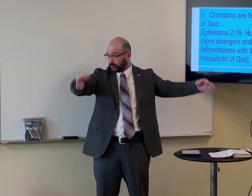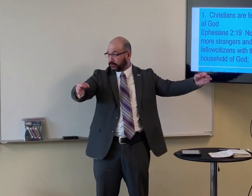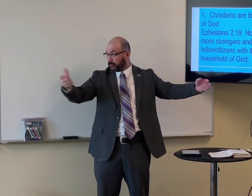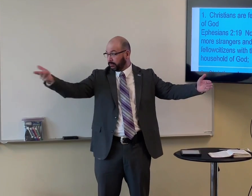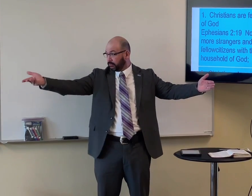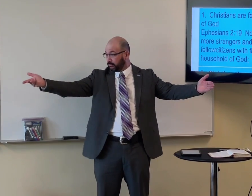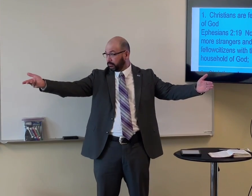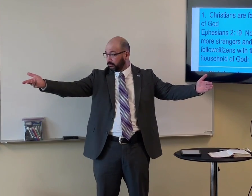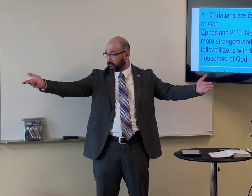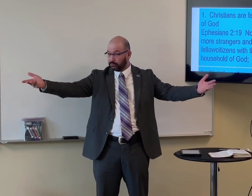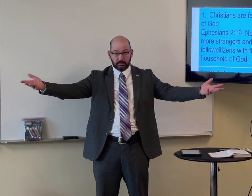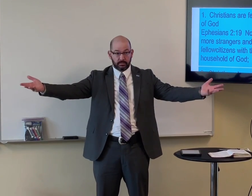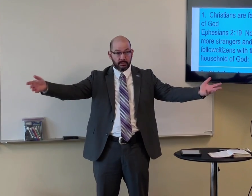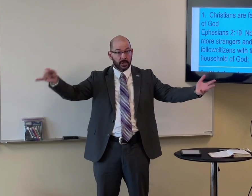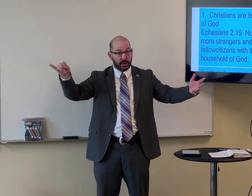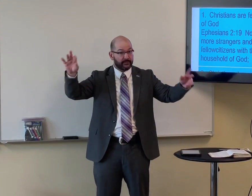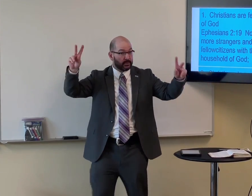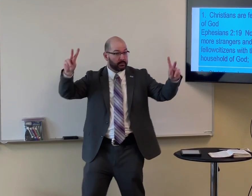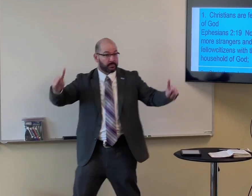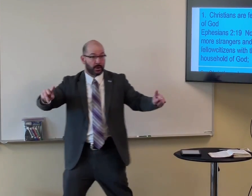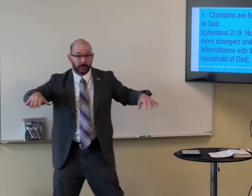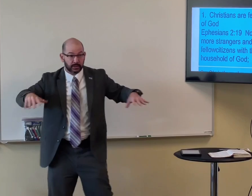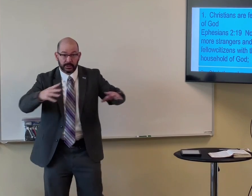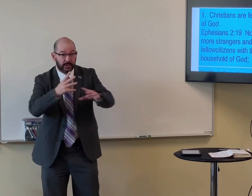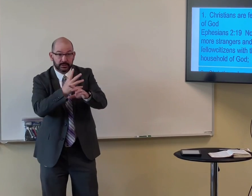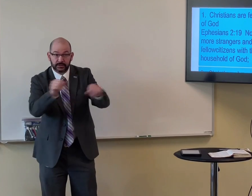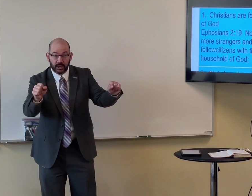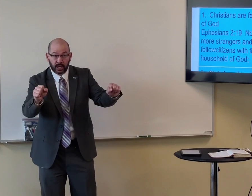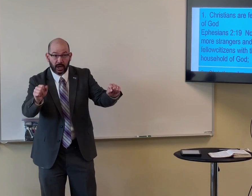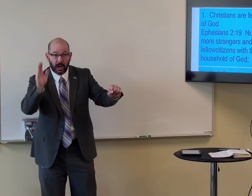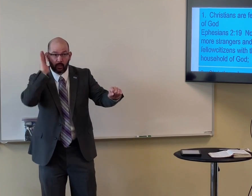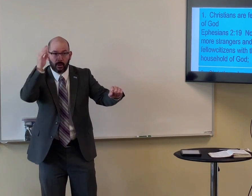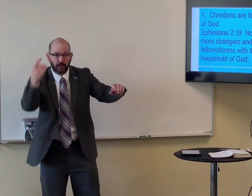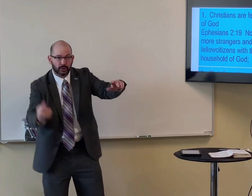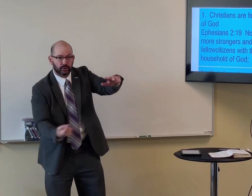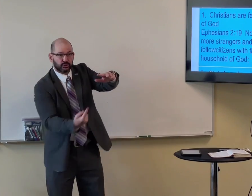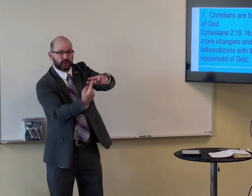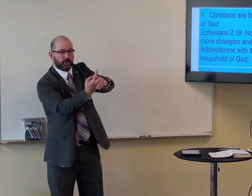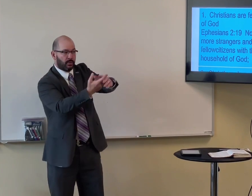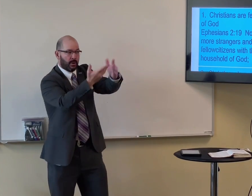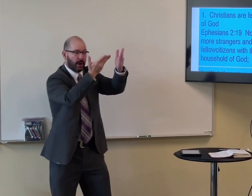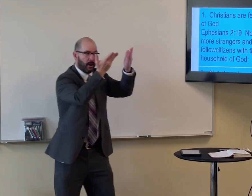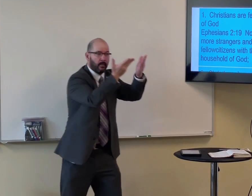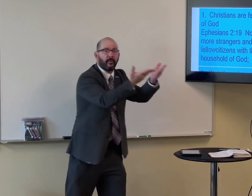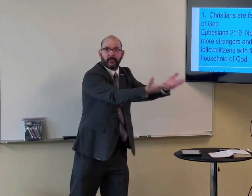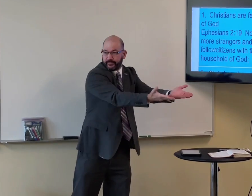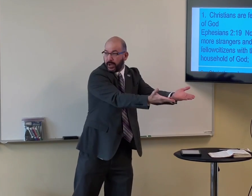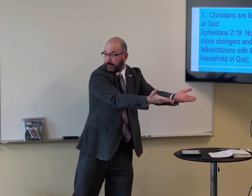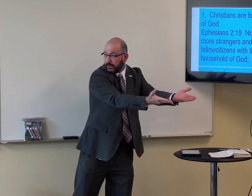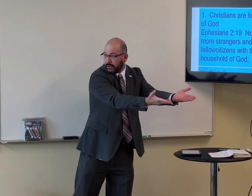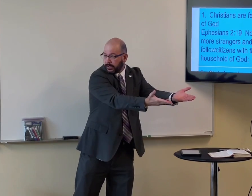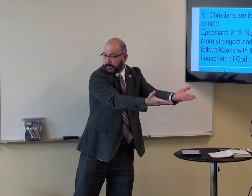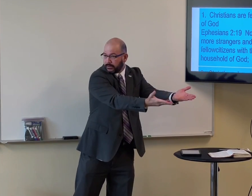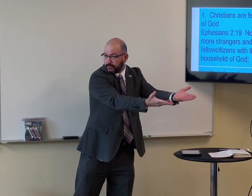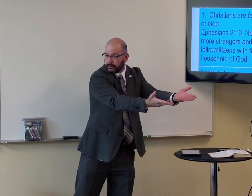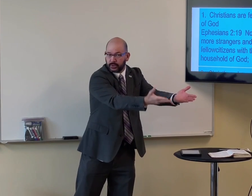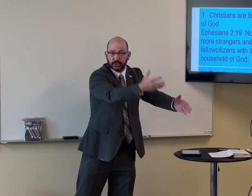at the great white throne judgment he was talking about that people that aren't saved they're going to show up there at the great white throne judgment